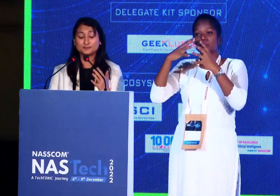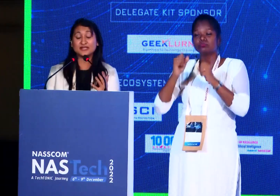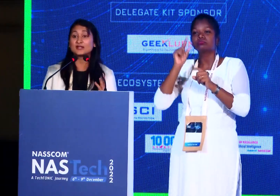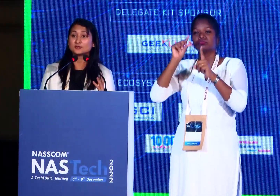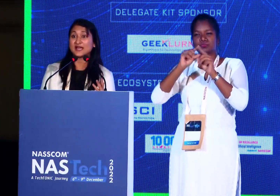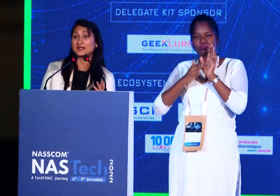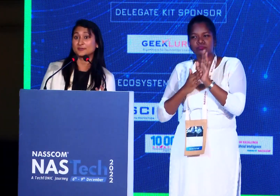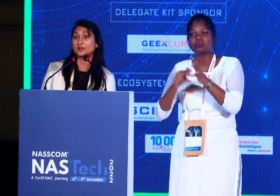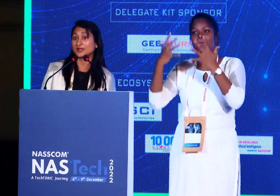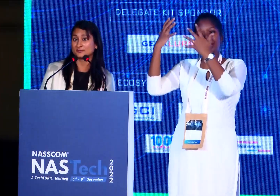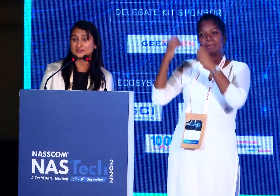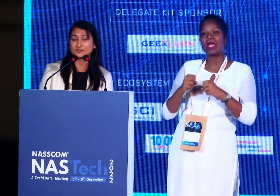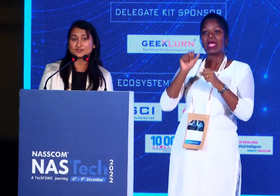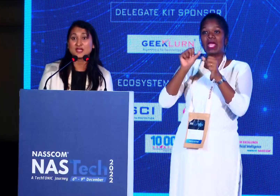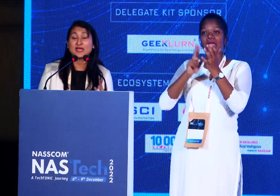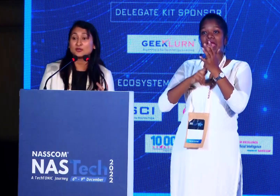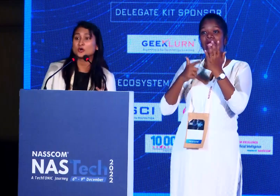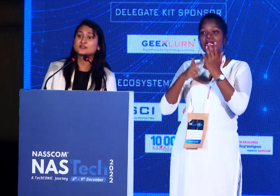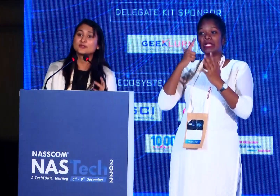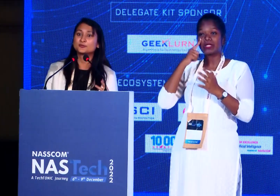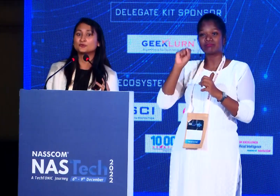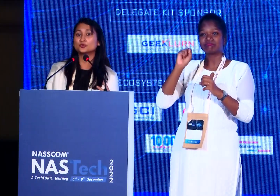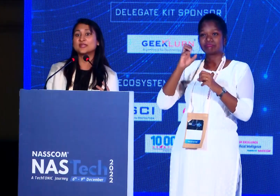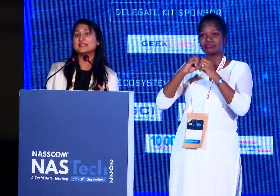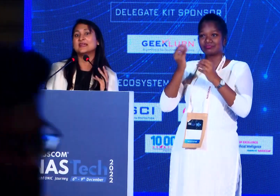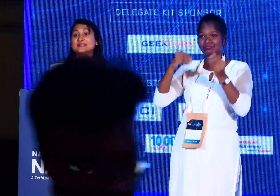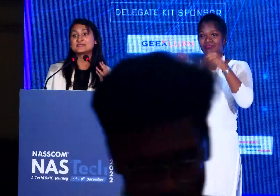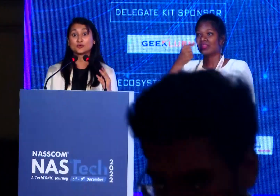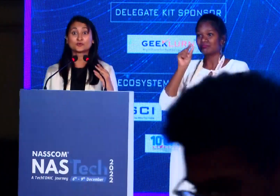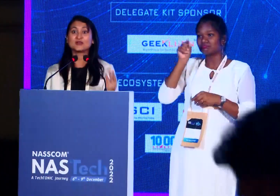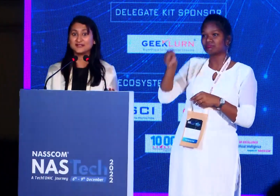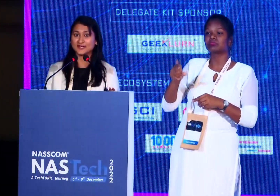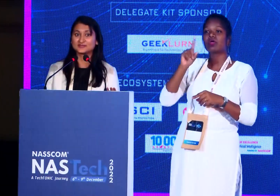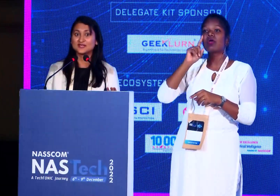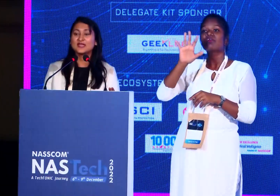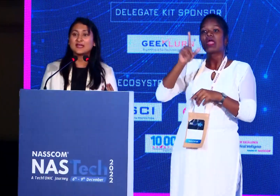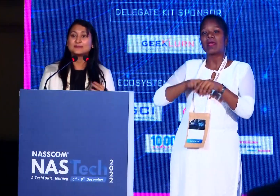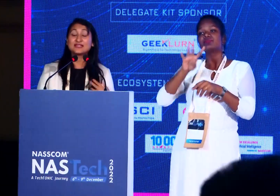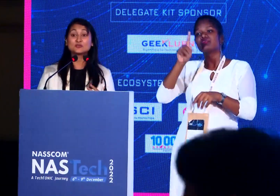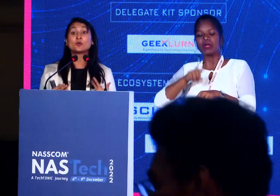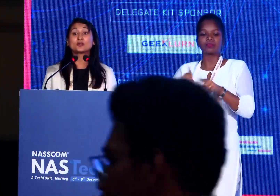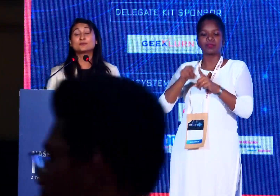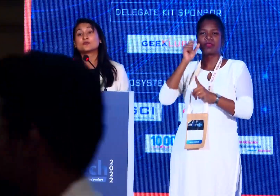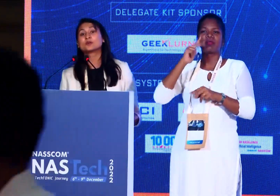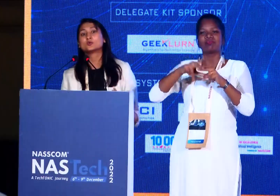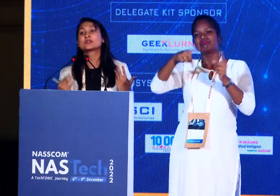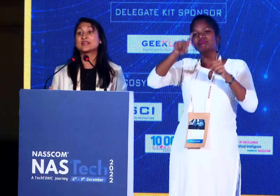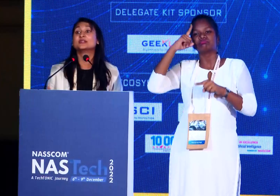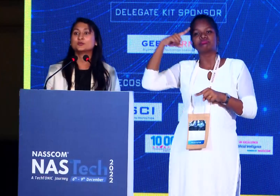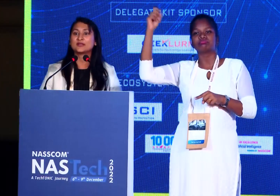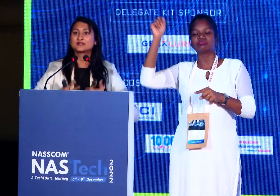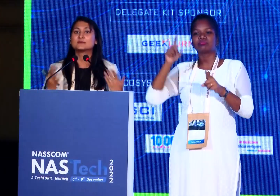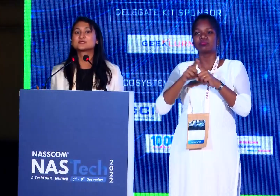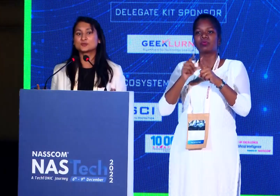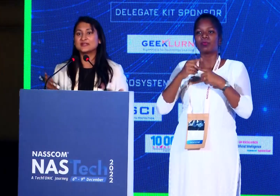bring down the antibiotic misuse and also improve wound healing at least four to five times. And imagine what more